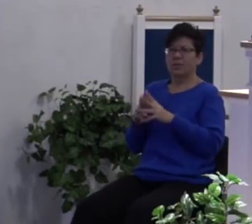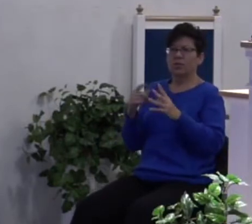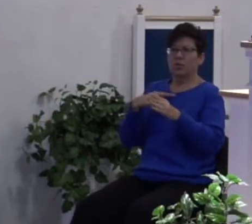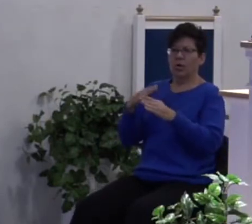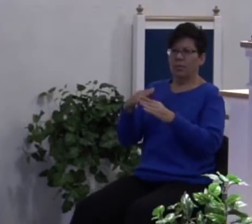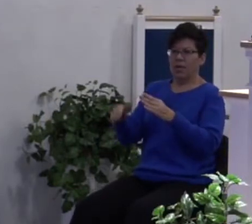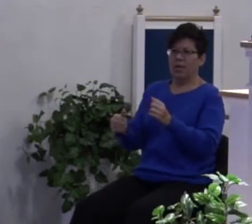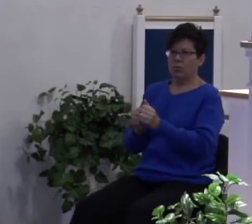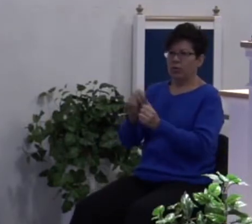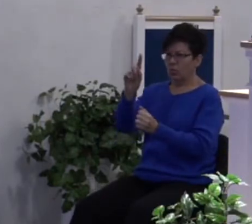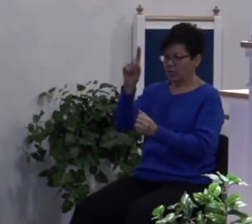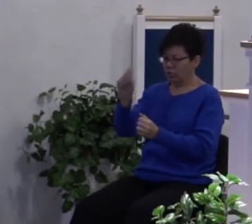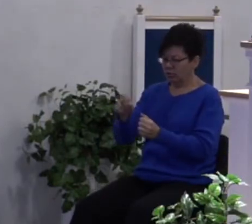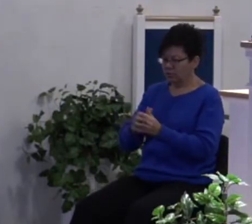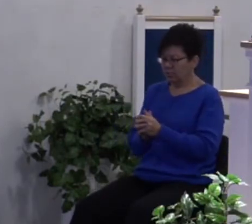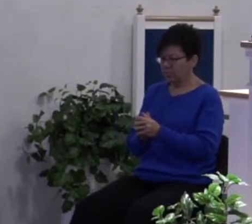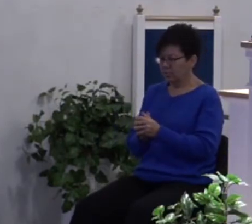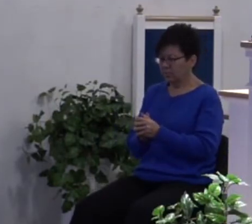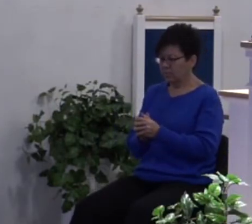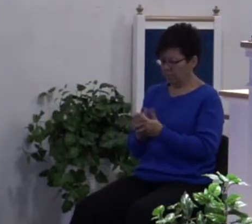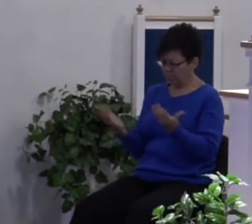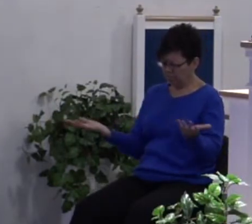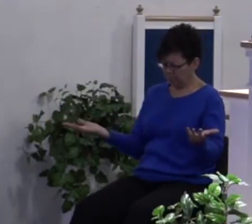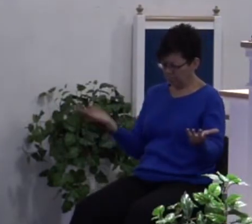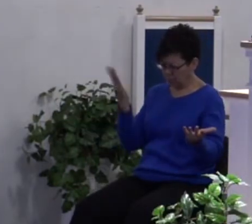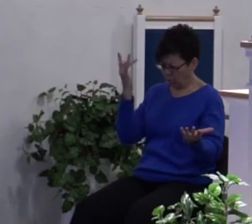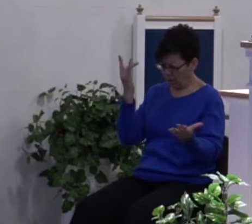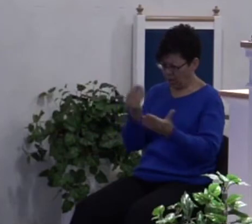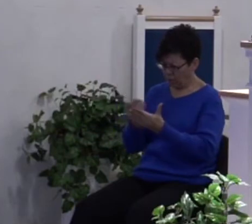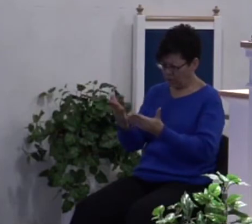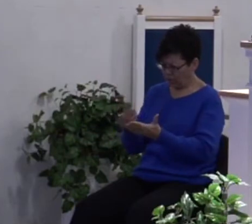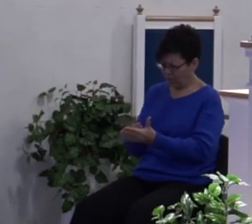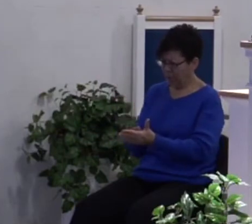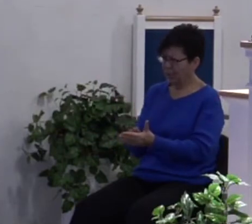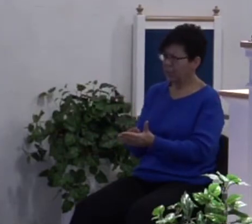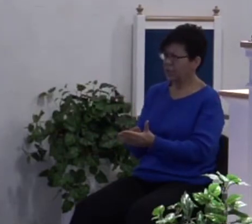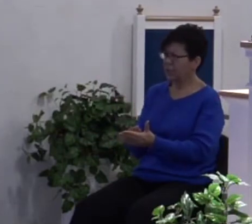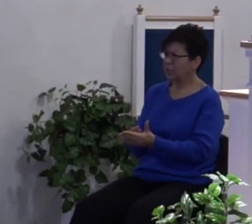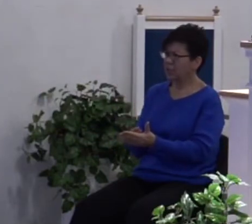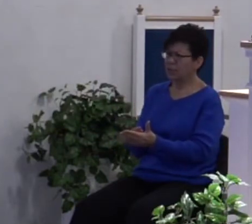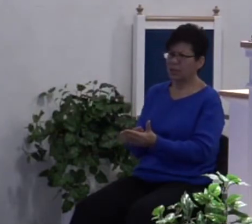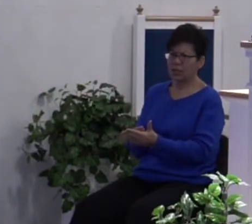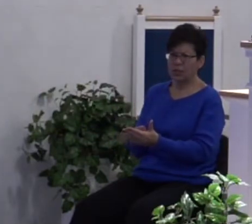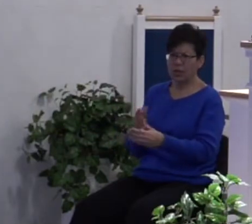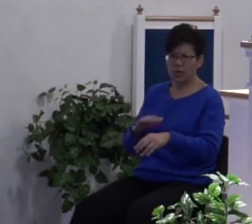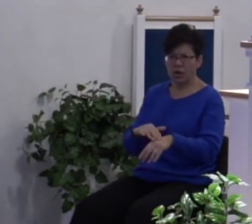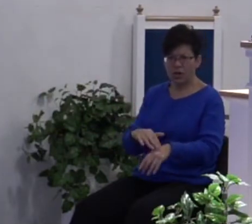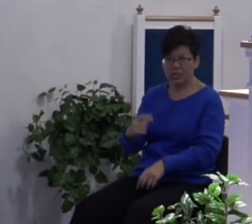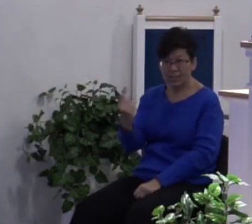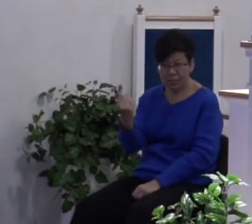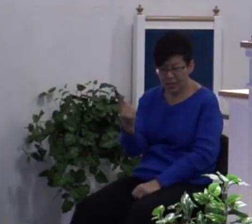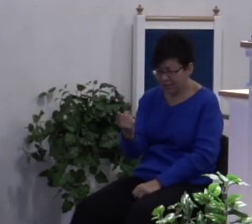question why waste your money on something that can't satisfy you.